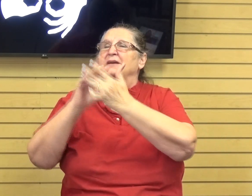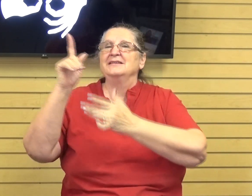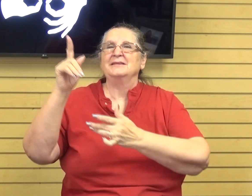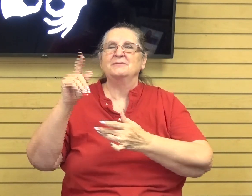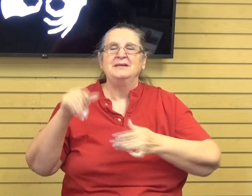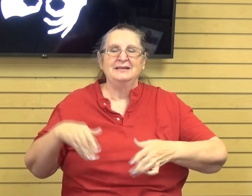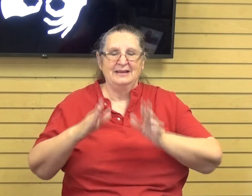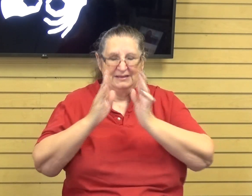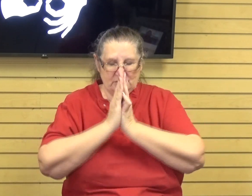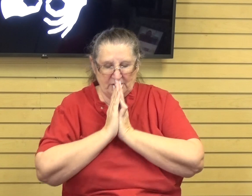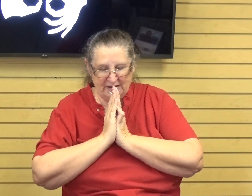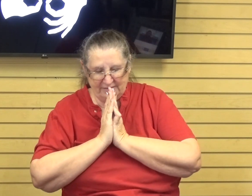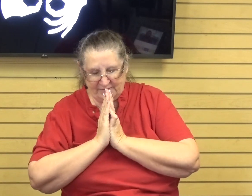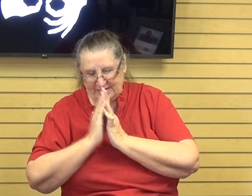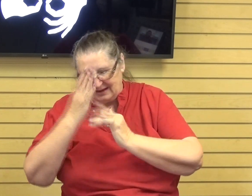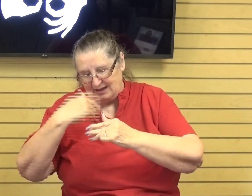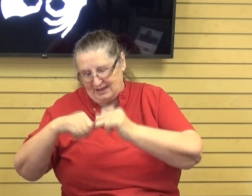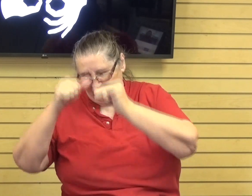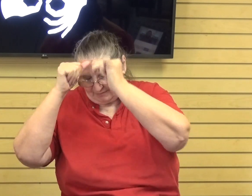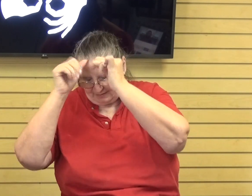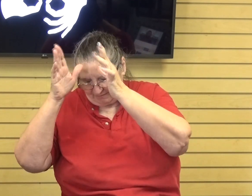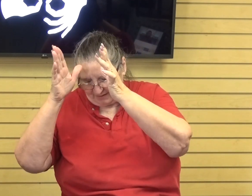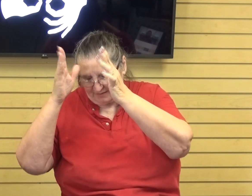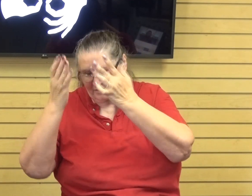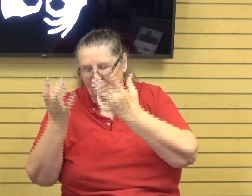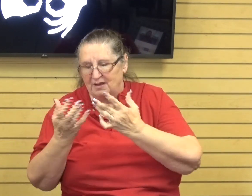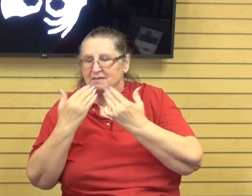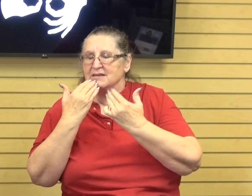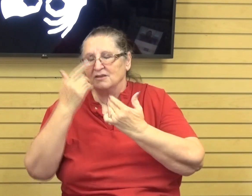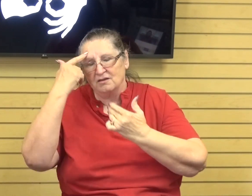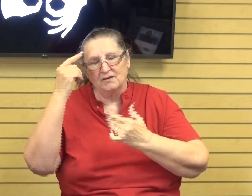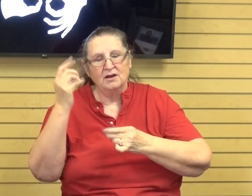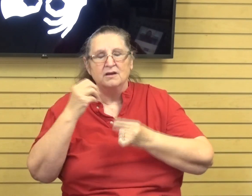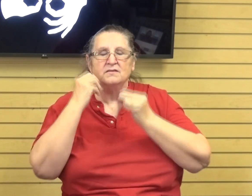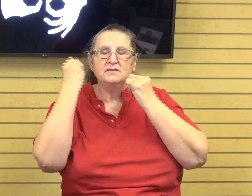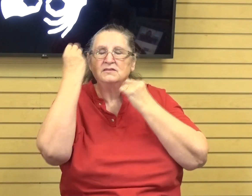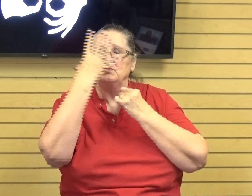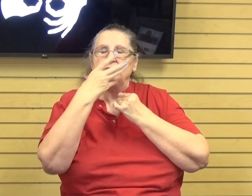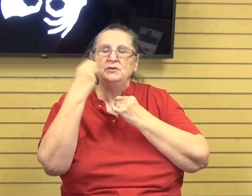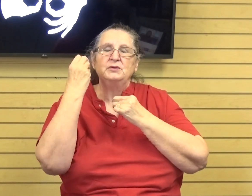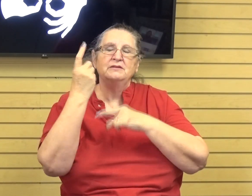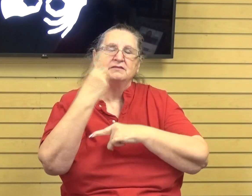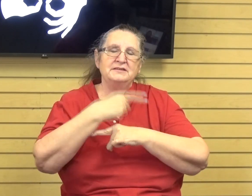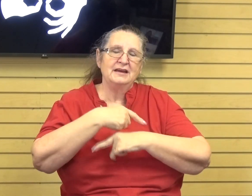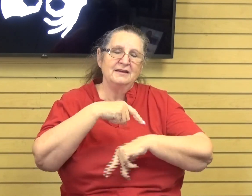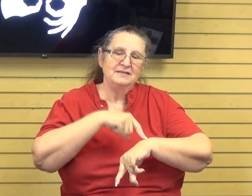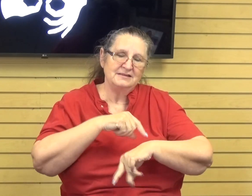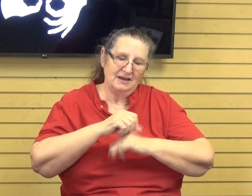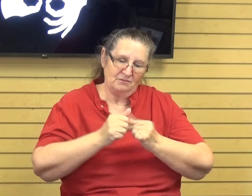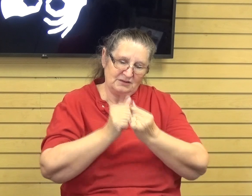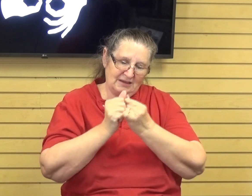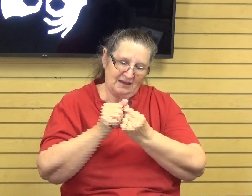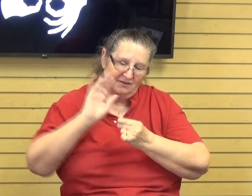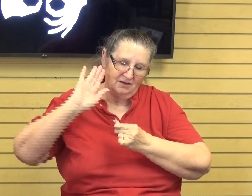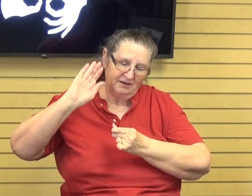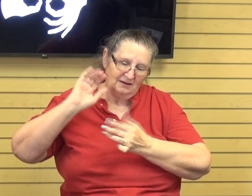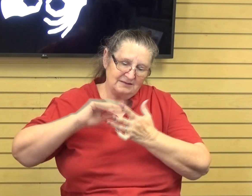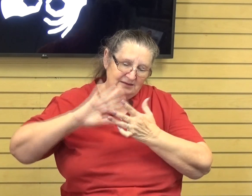Dear Heavenly Father, I want to thank You again for this beautiful day. want to thank You for this time we had together and Your Word, Lord. I ask that